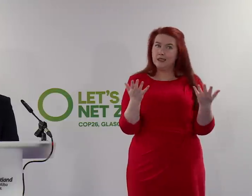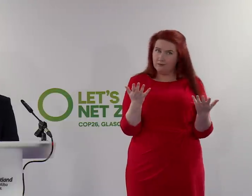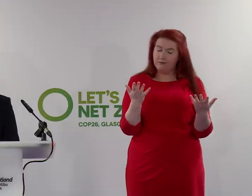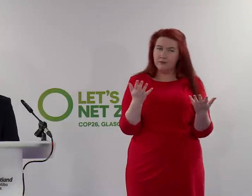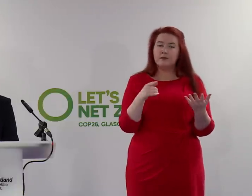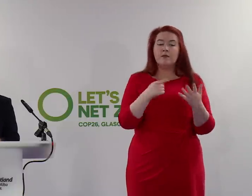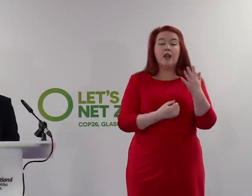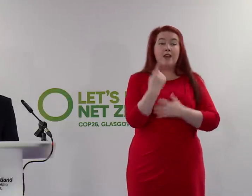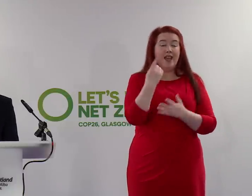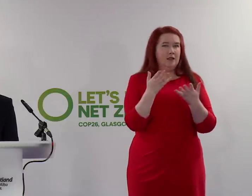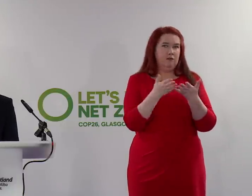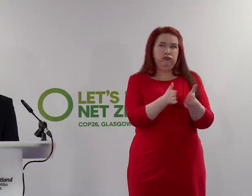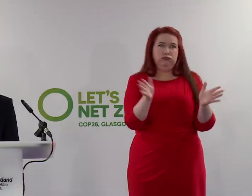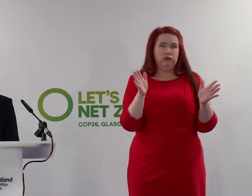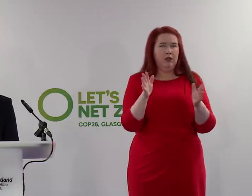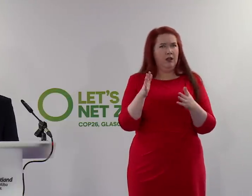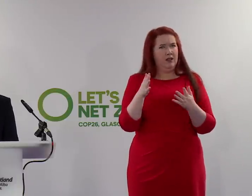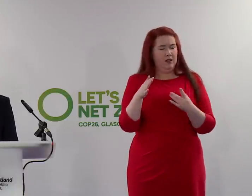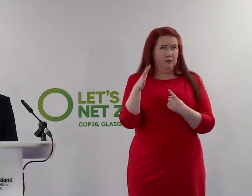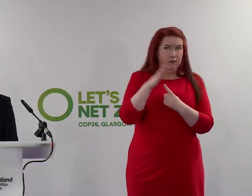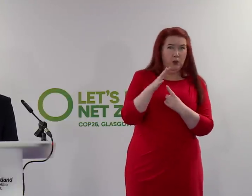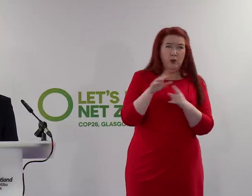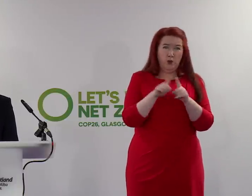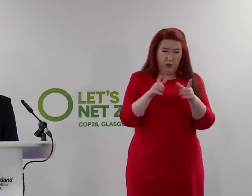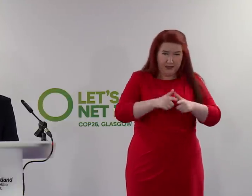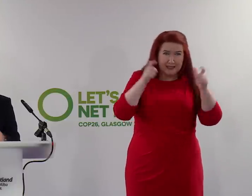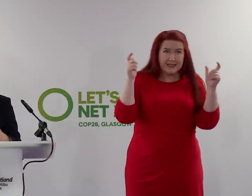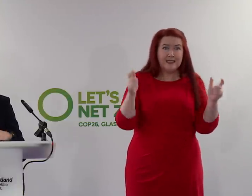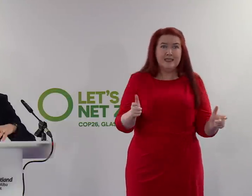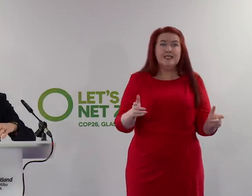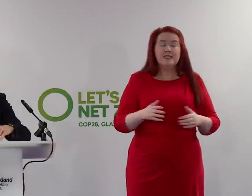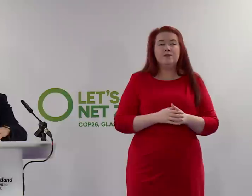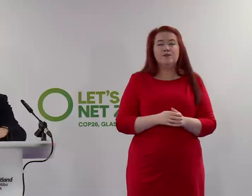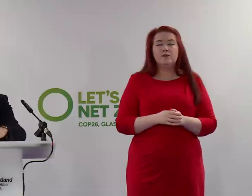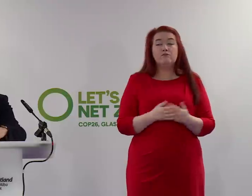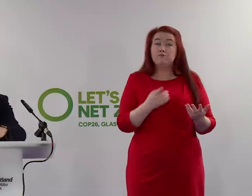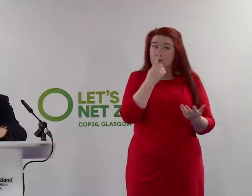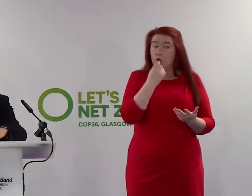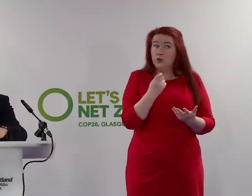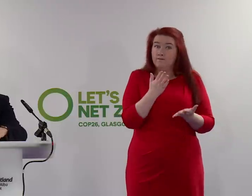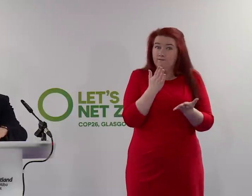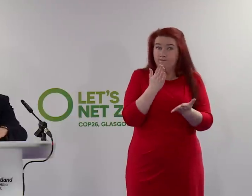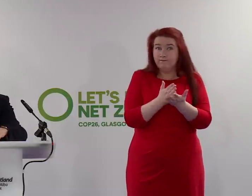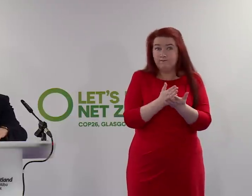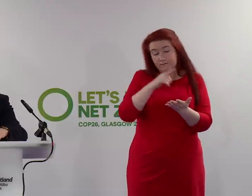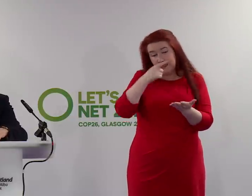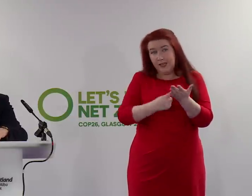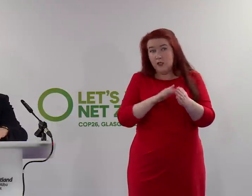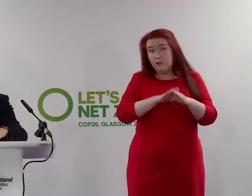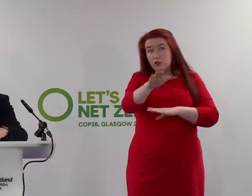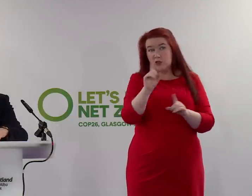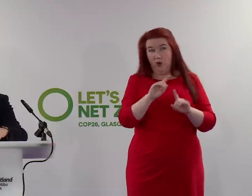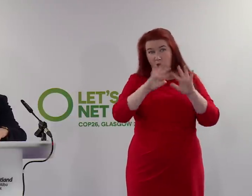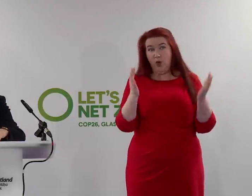scope, significance and scale. It could quite literally determine the future of the planet.